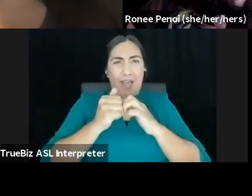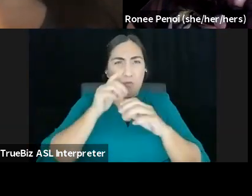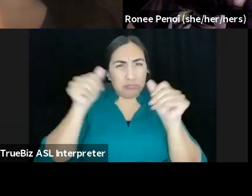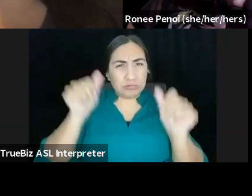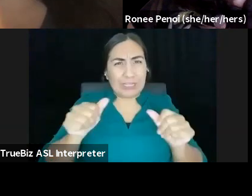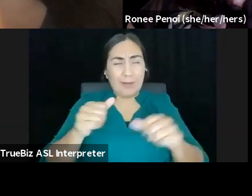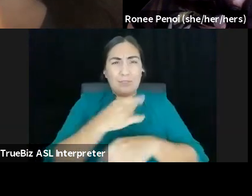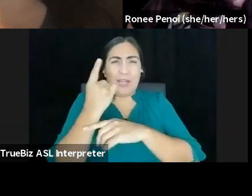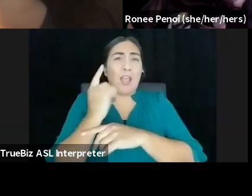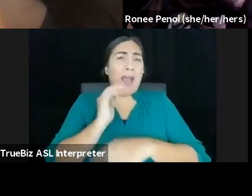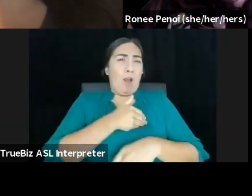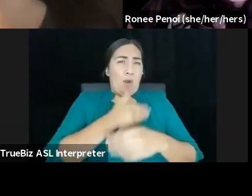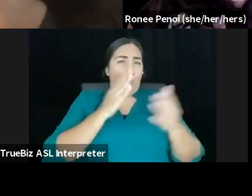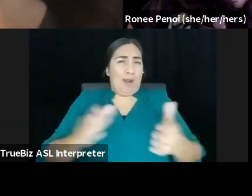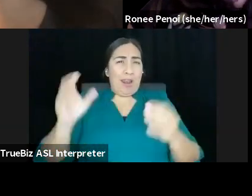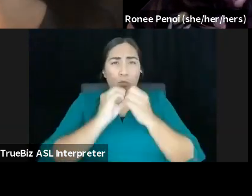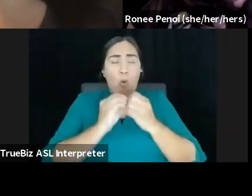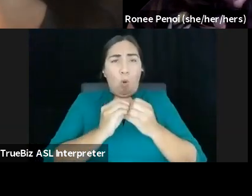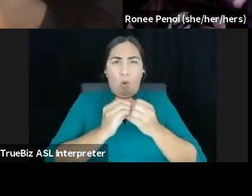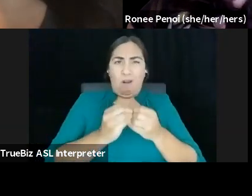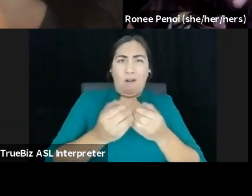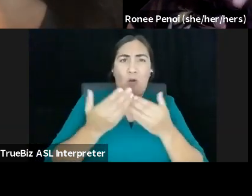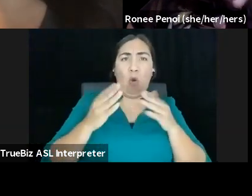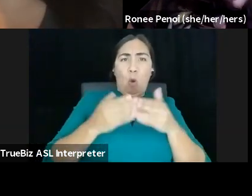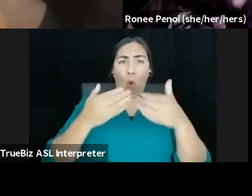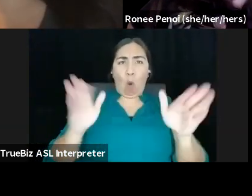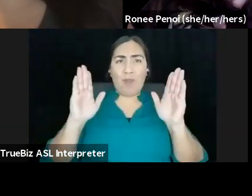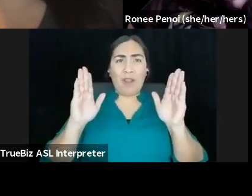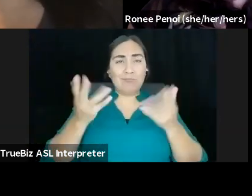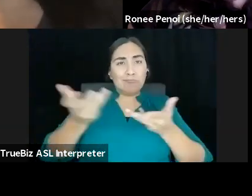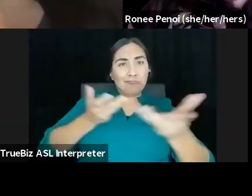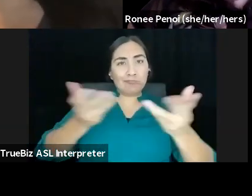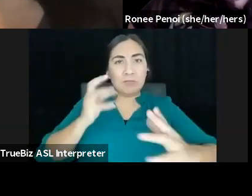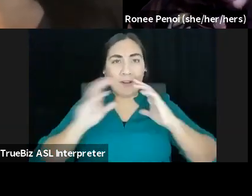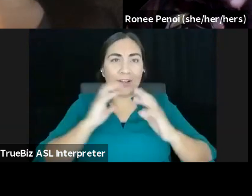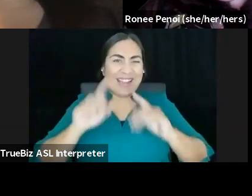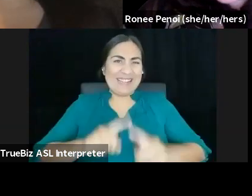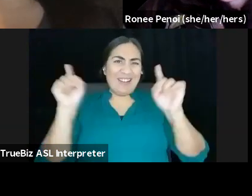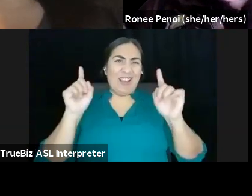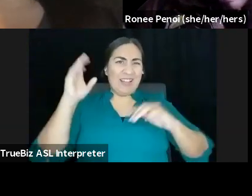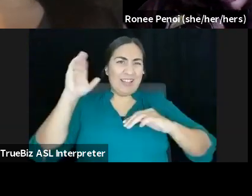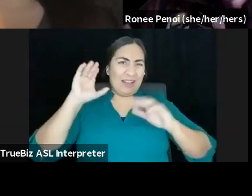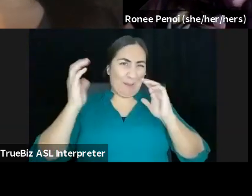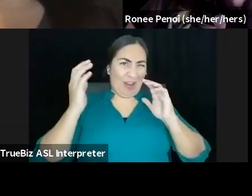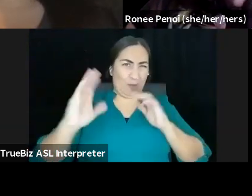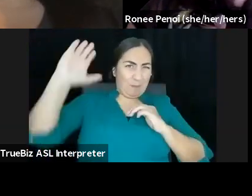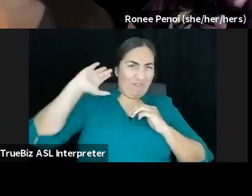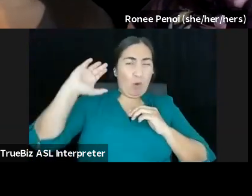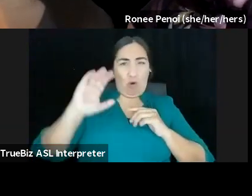we're going to have a more freeforms conversation, which is a different structure than we've had in previous calls for those who are tuning back in. This conversation